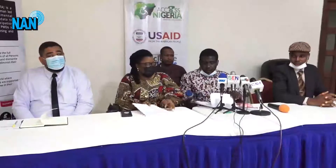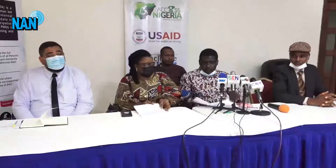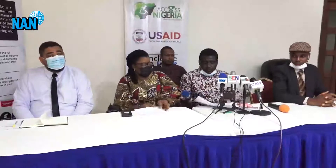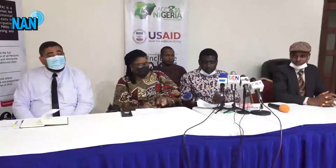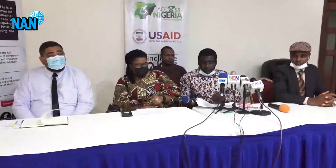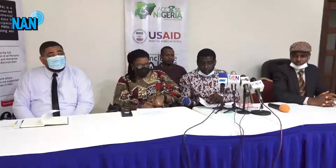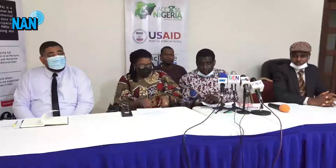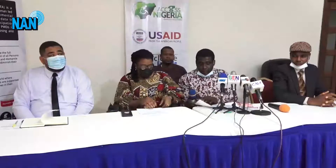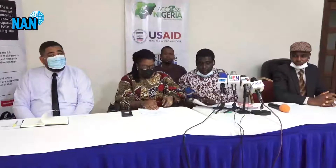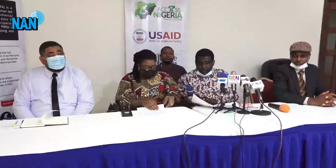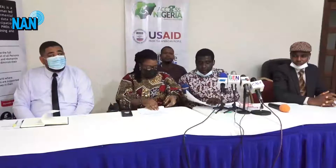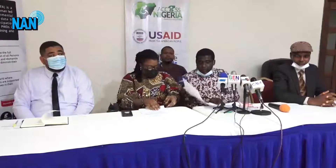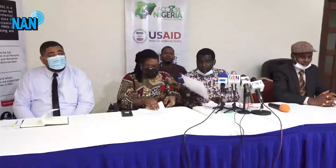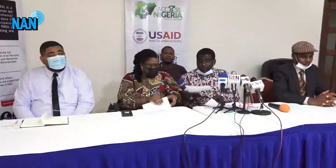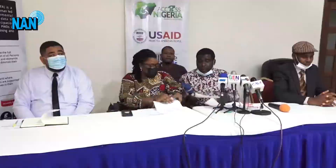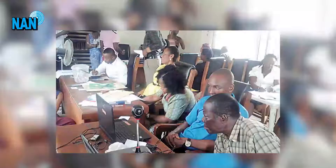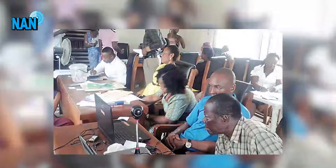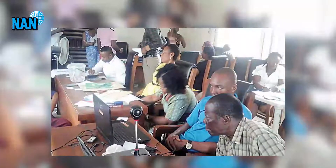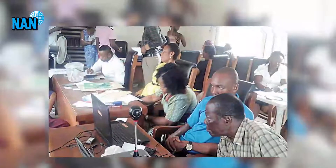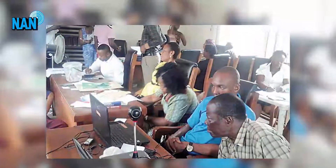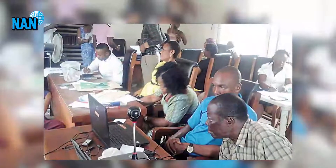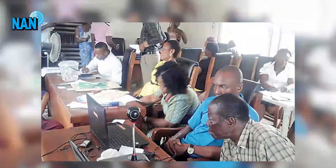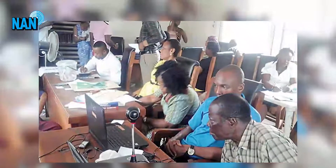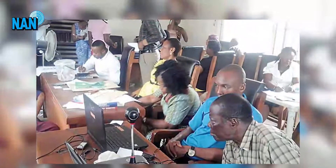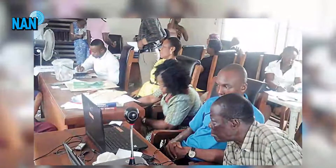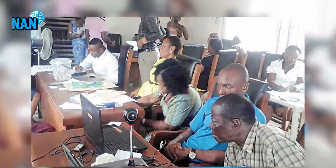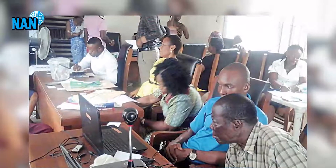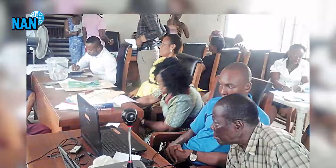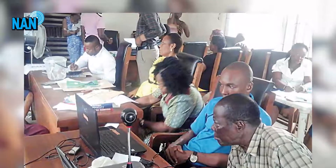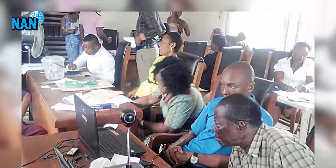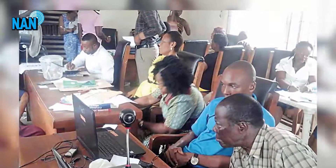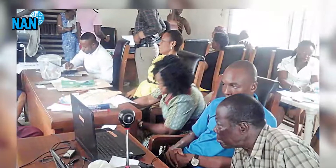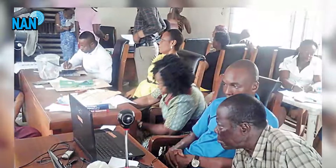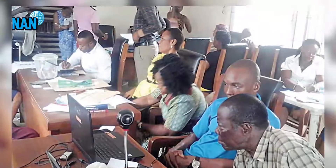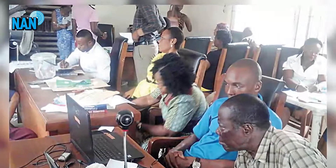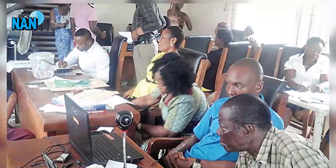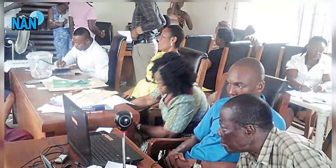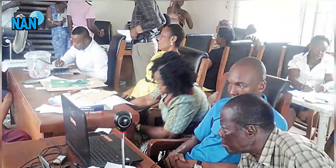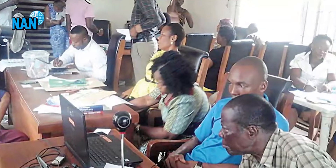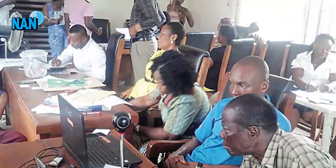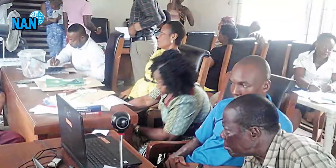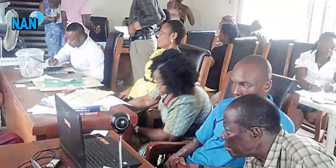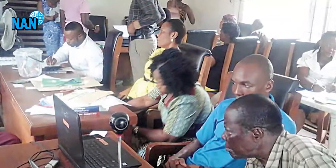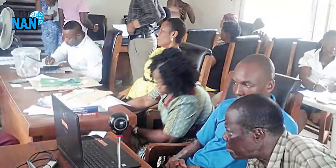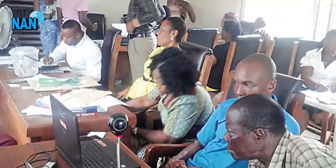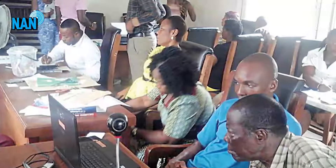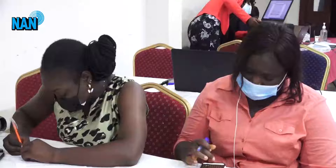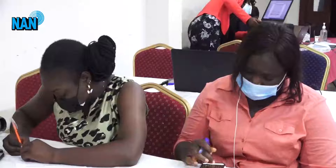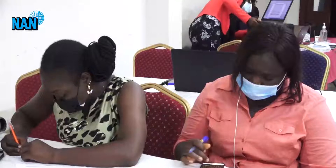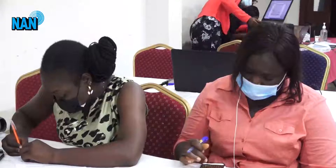Campaign Final Observation Statement on the Accessibility of the Anambra Continuous Voter Registration Process for PWDs was organised